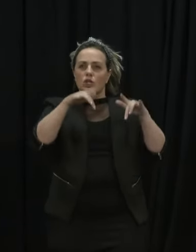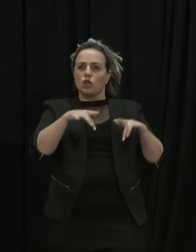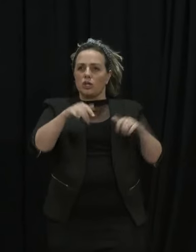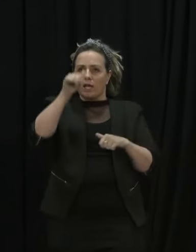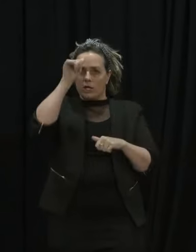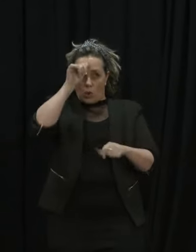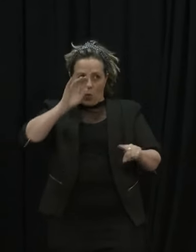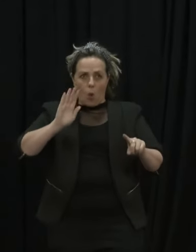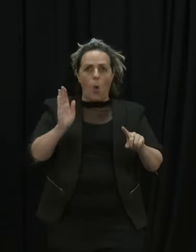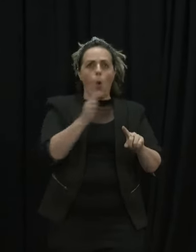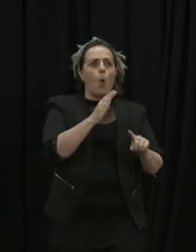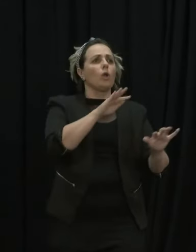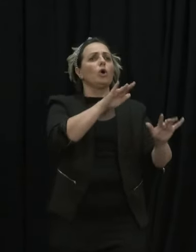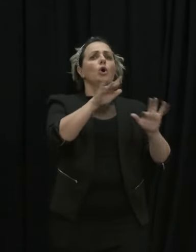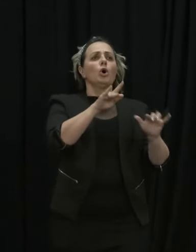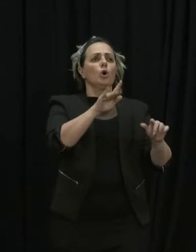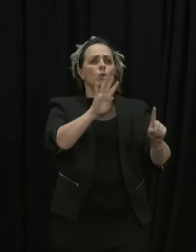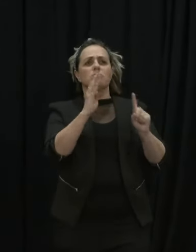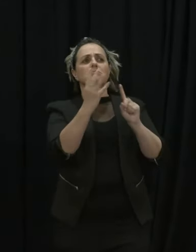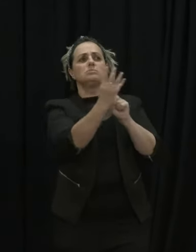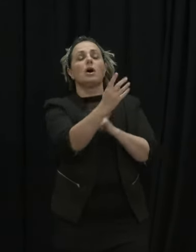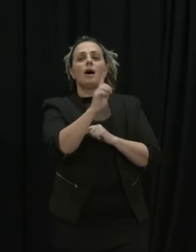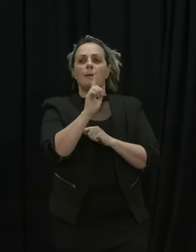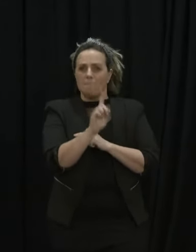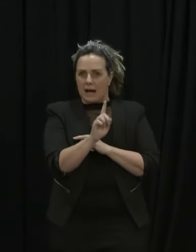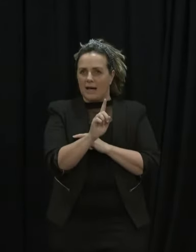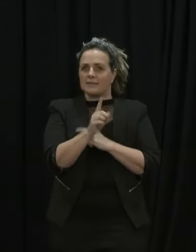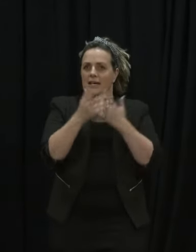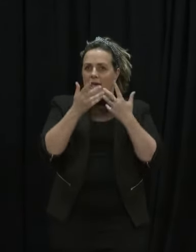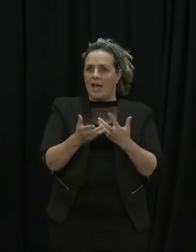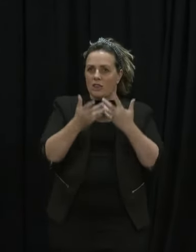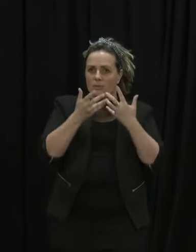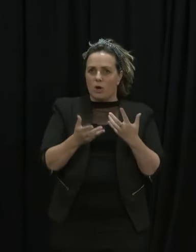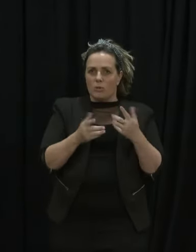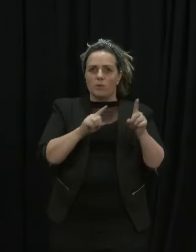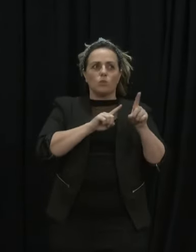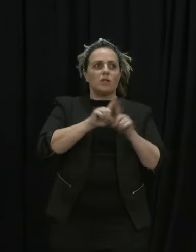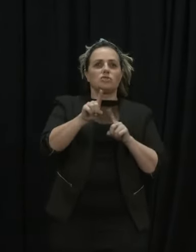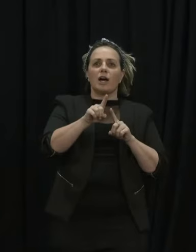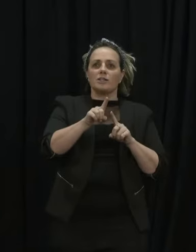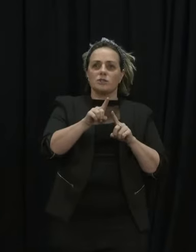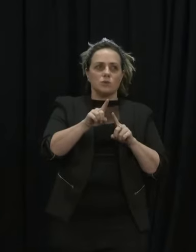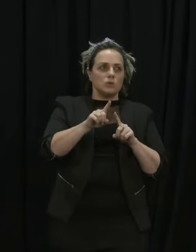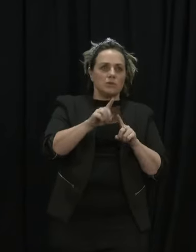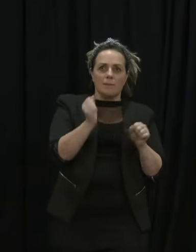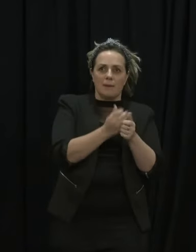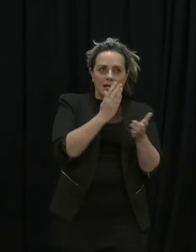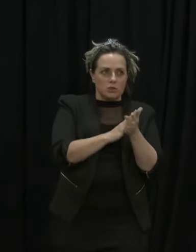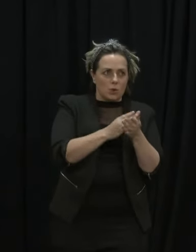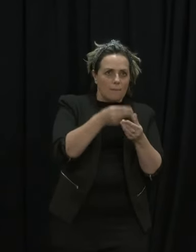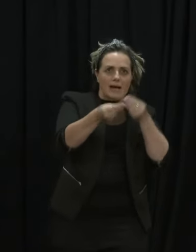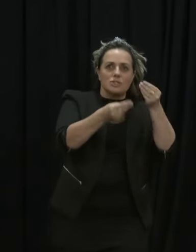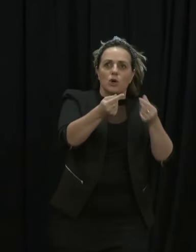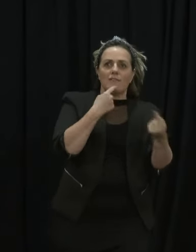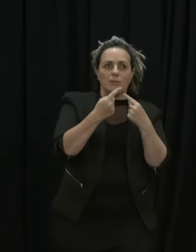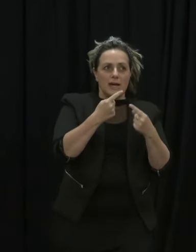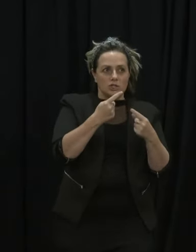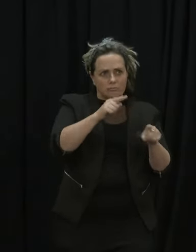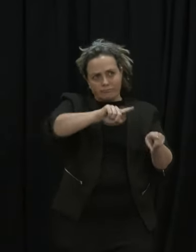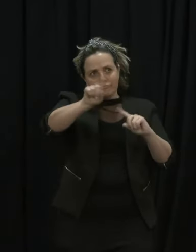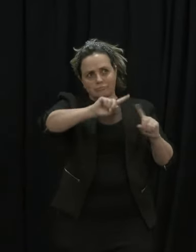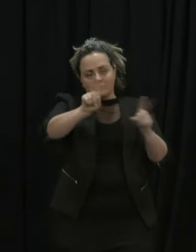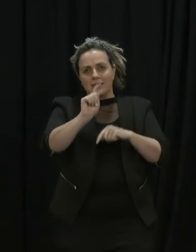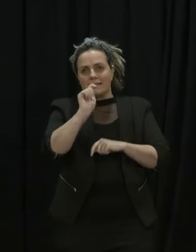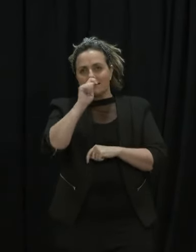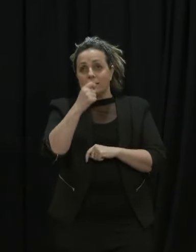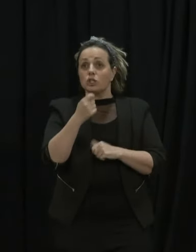of all of those, but we are using the cases to sort of spread the word around their networks to ask people to get tested. And in a way, it's good to